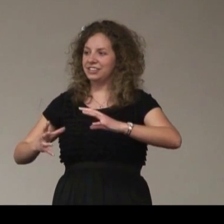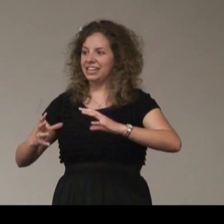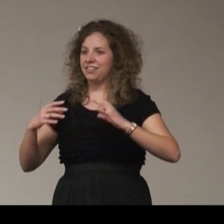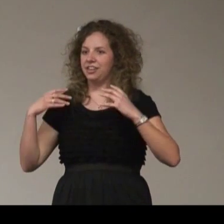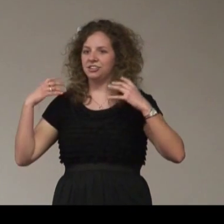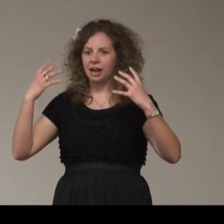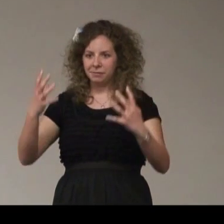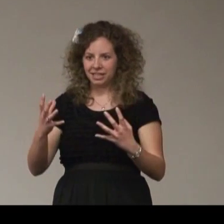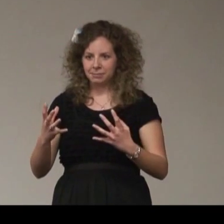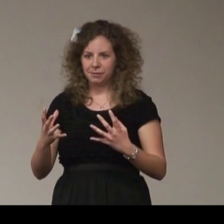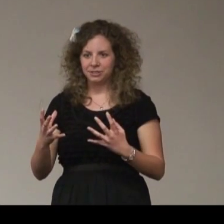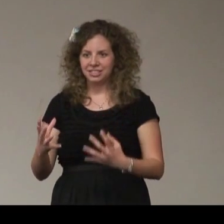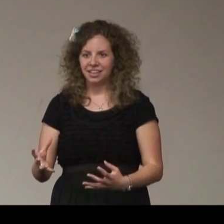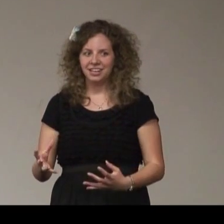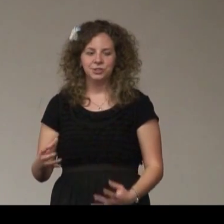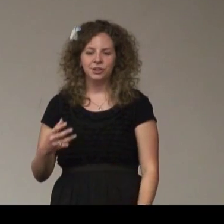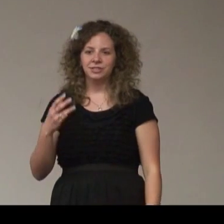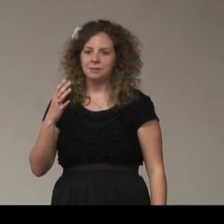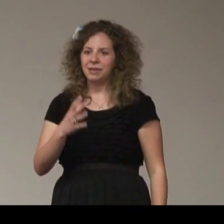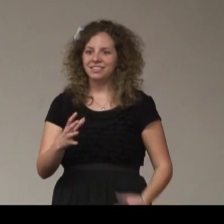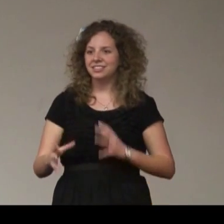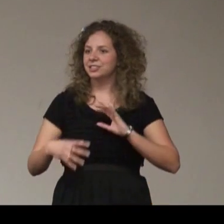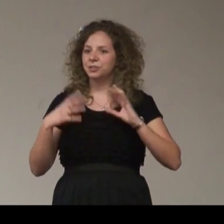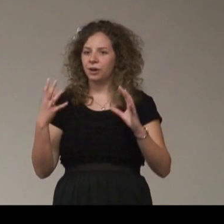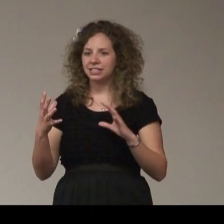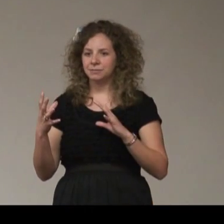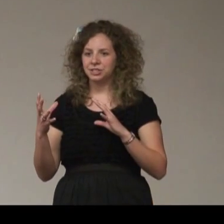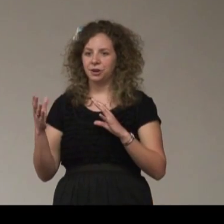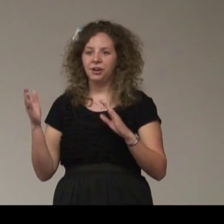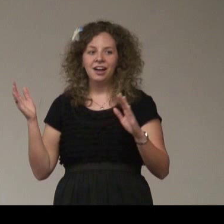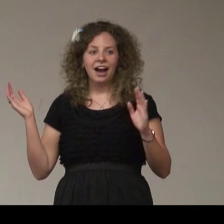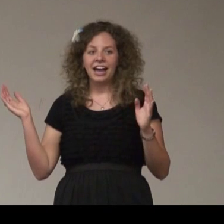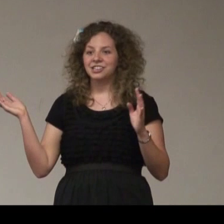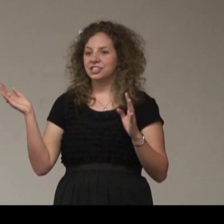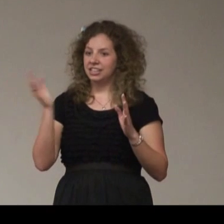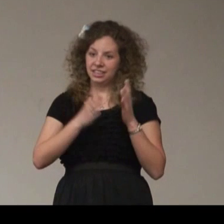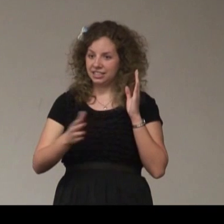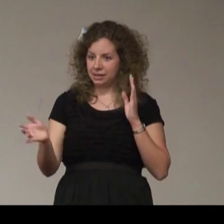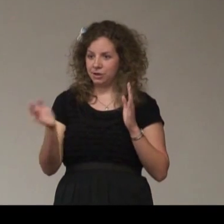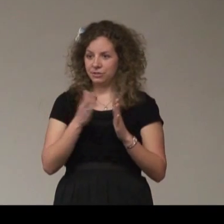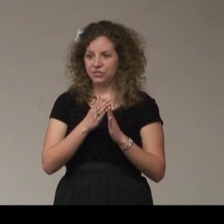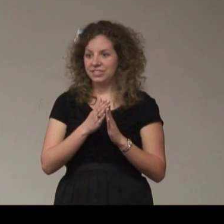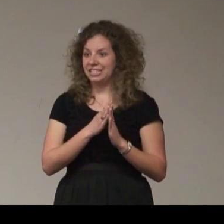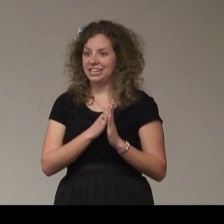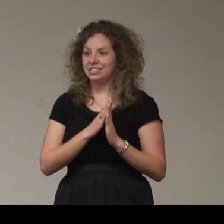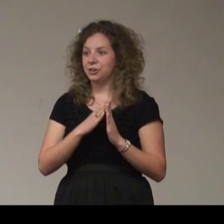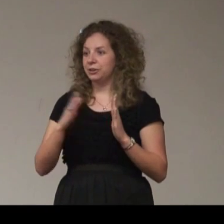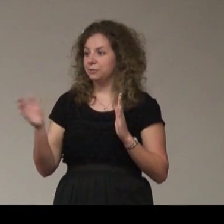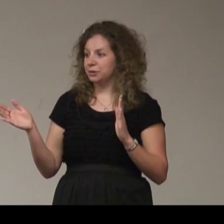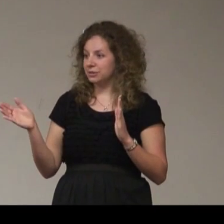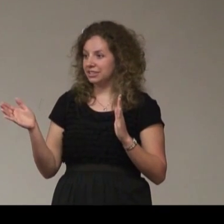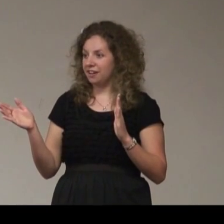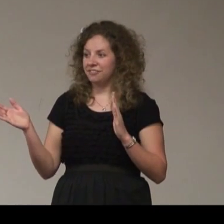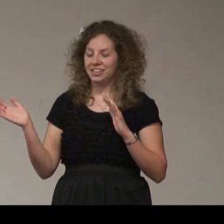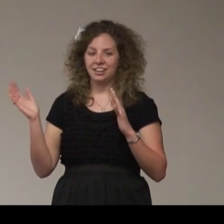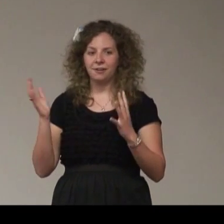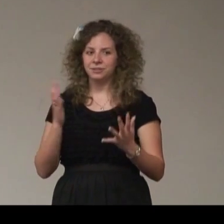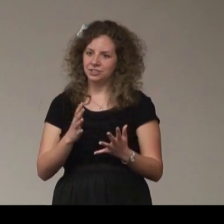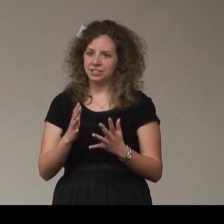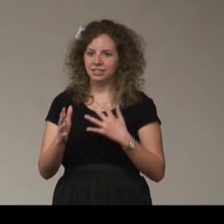everything, and then on top of that to be able to sign. And so I was like, man, this is so awesome. And so I actually, at that time when I was 15, I didn't know anyone who was deaf, and I was just,